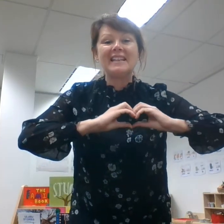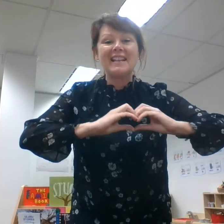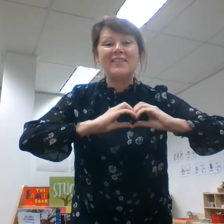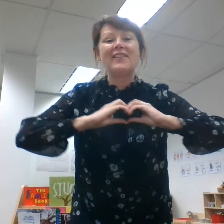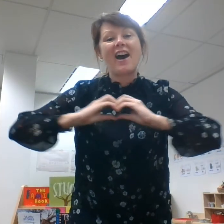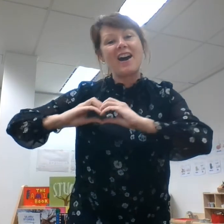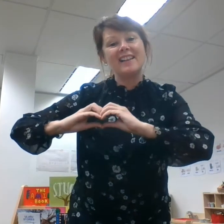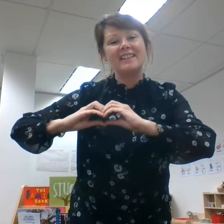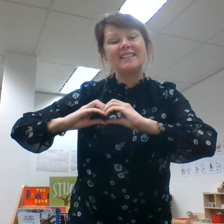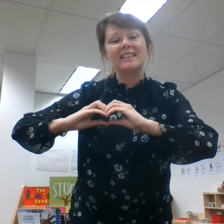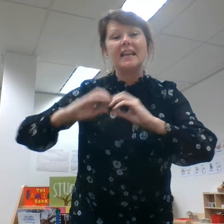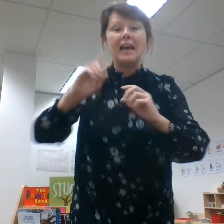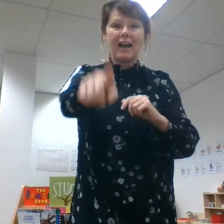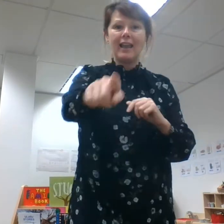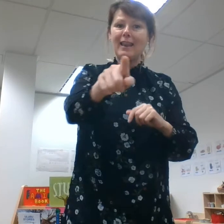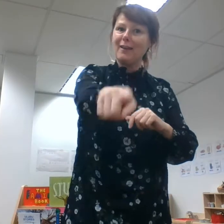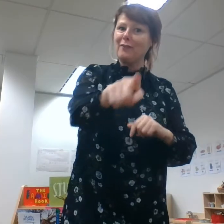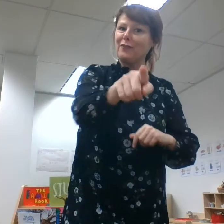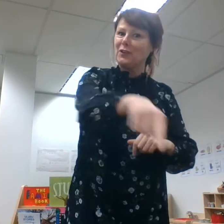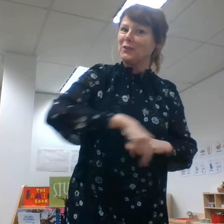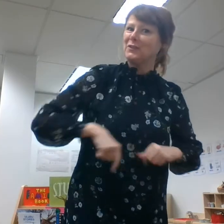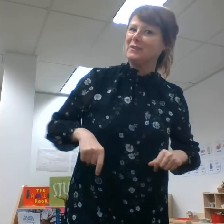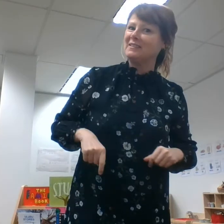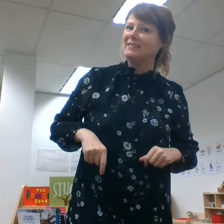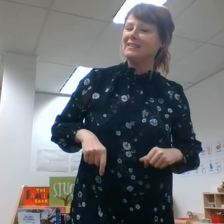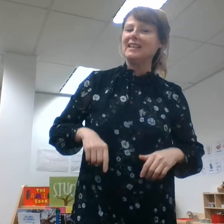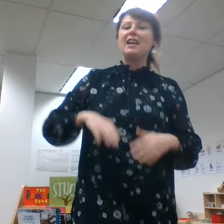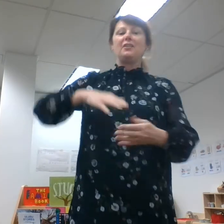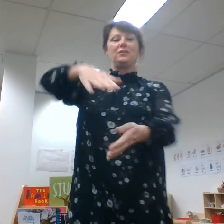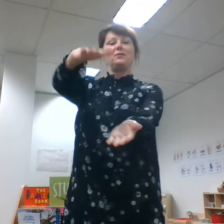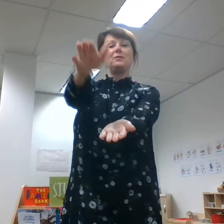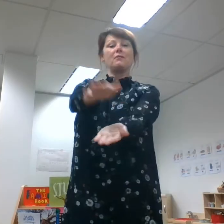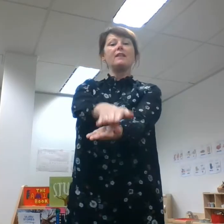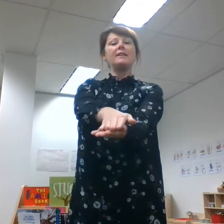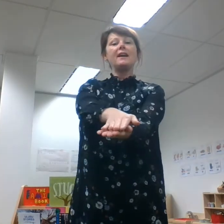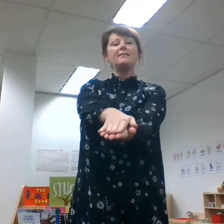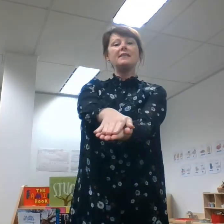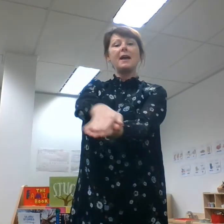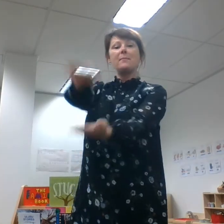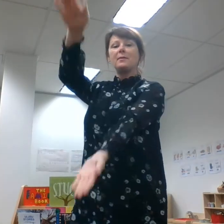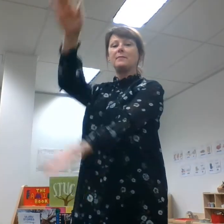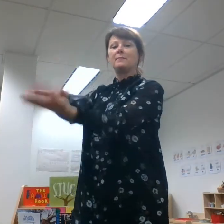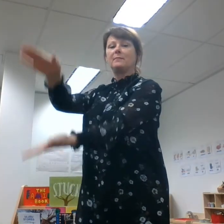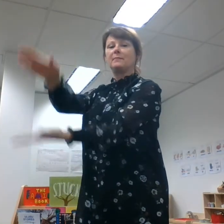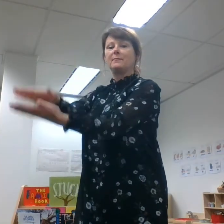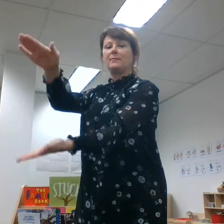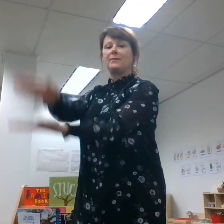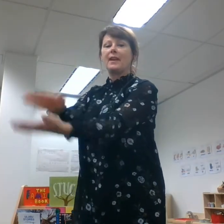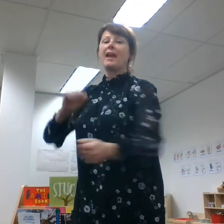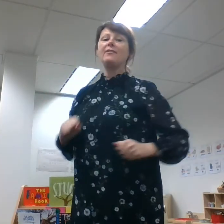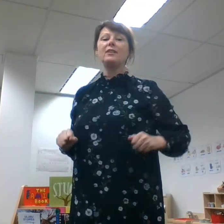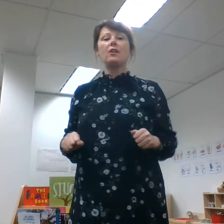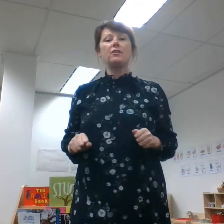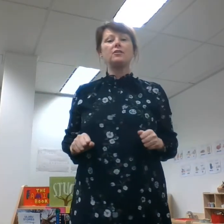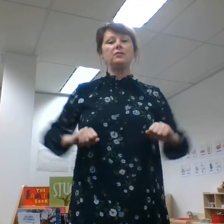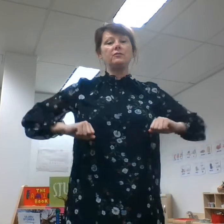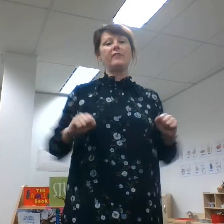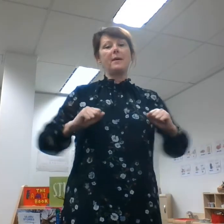love heart I love you. Do the crocodile snap and the cockatoo flap